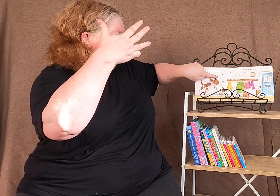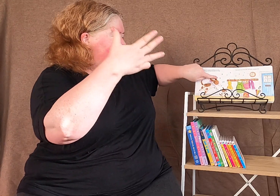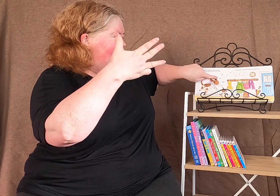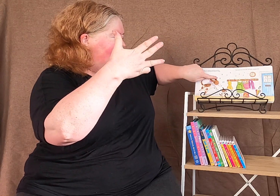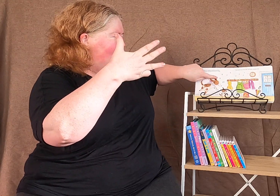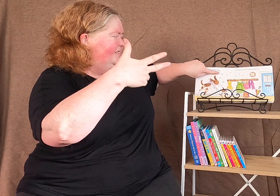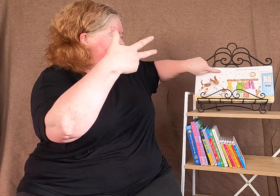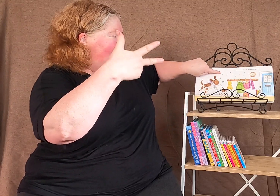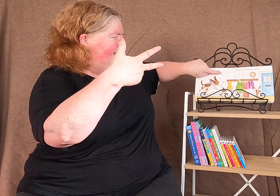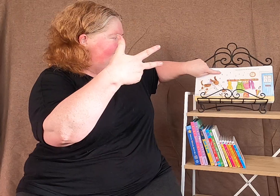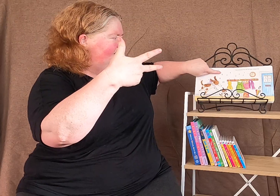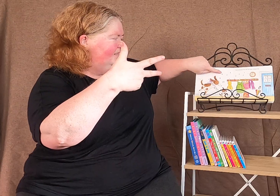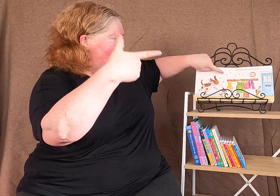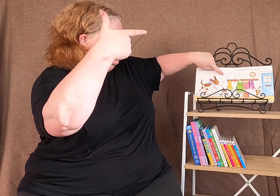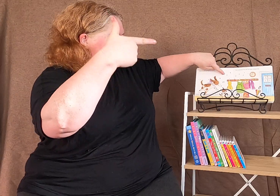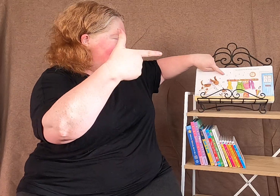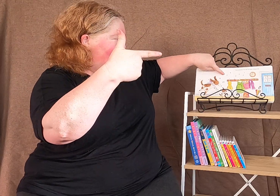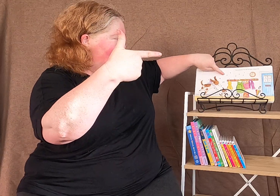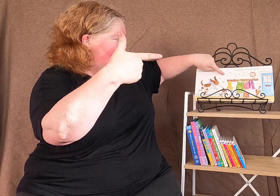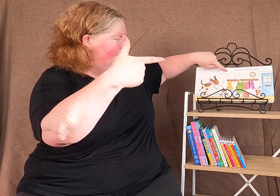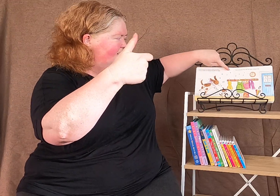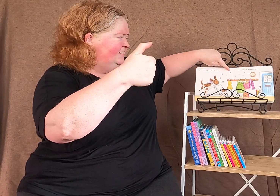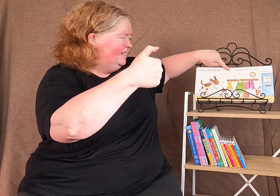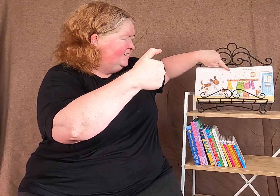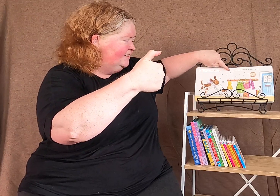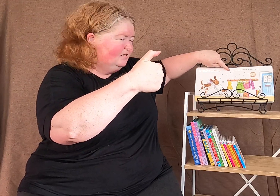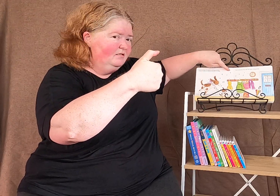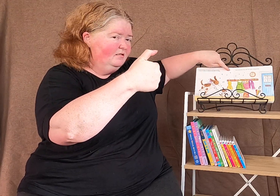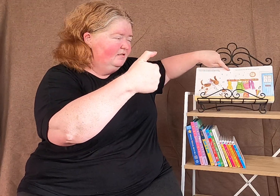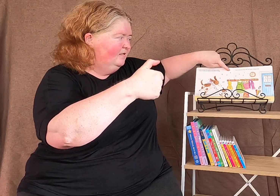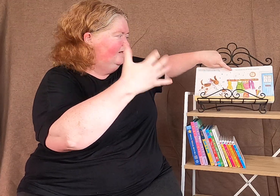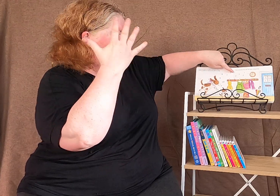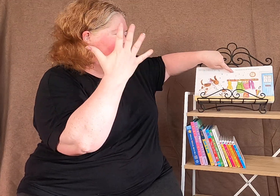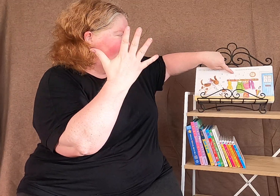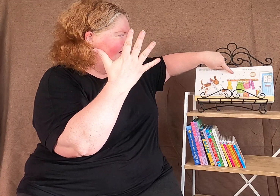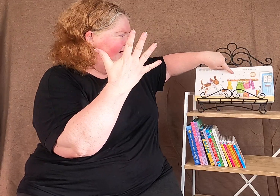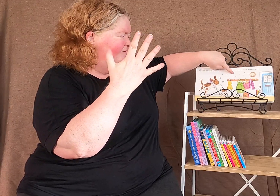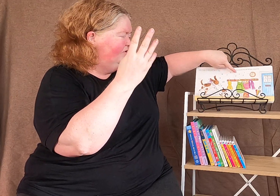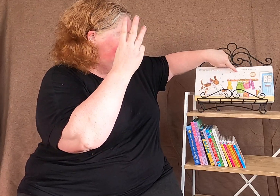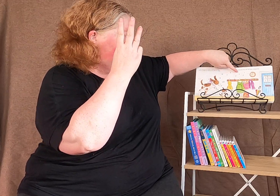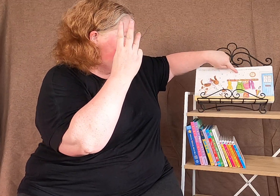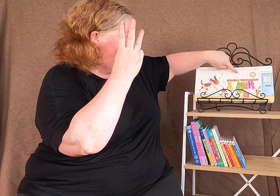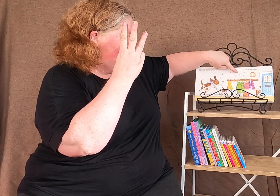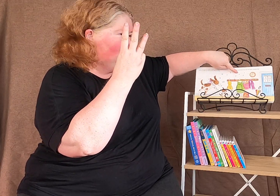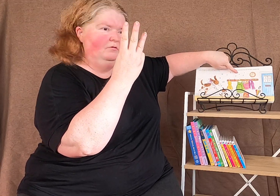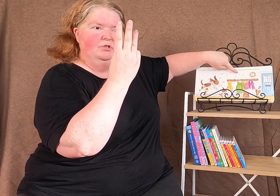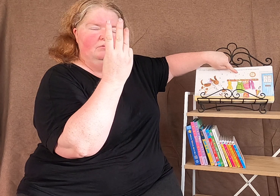nine, eight, seven, six, five, four, whoa,